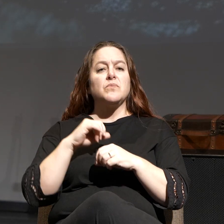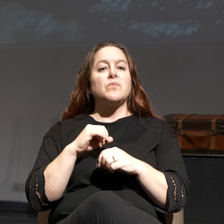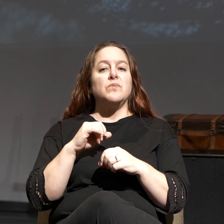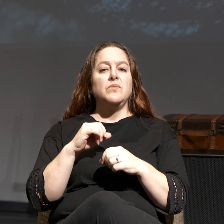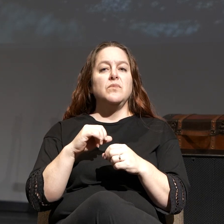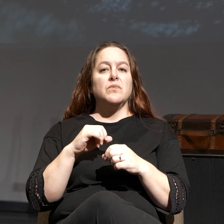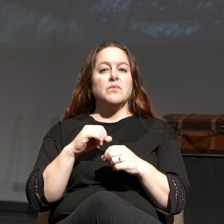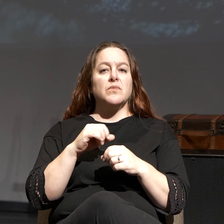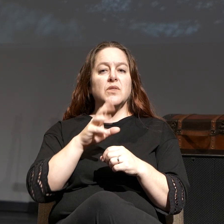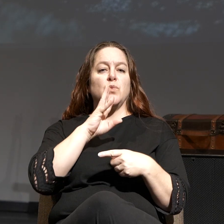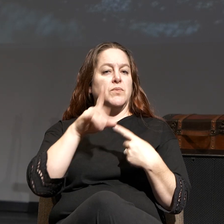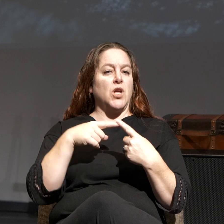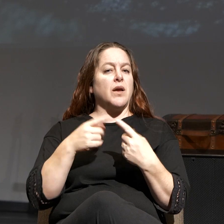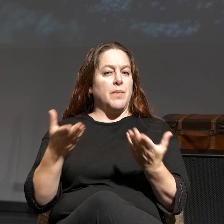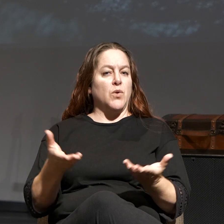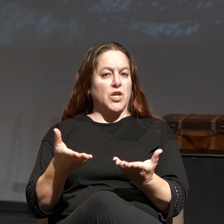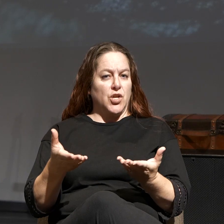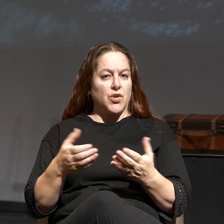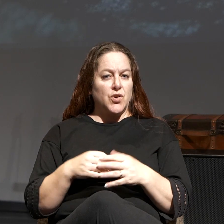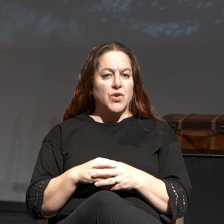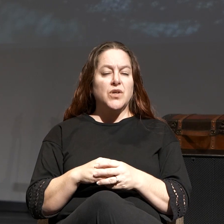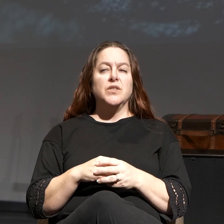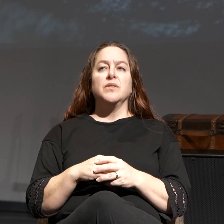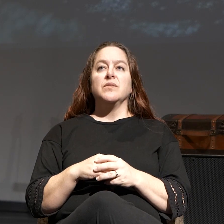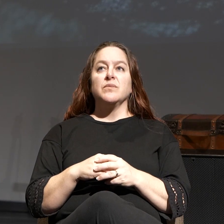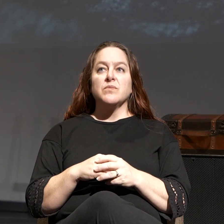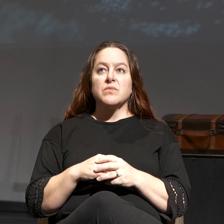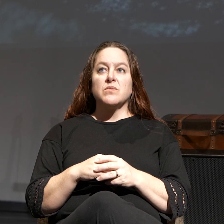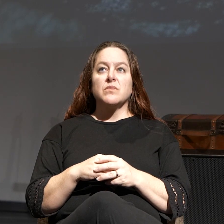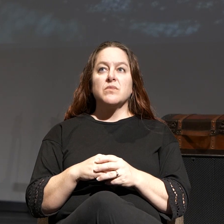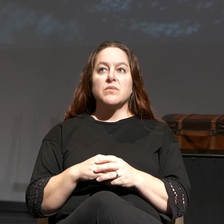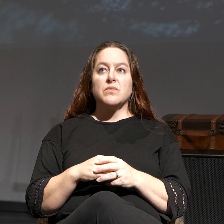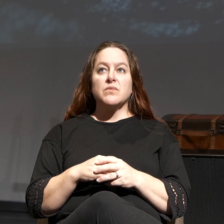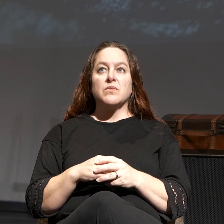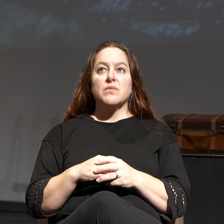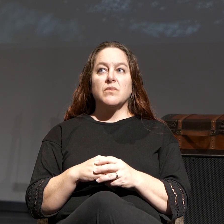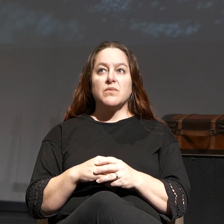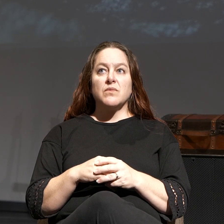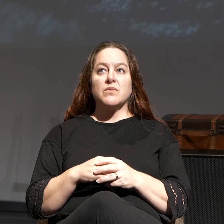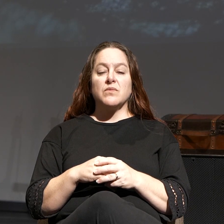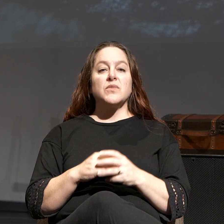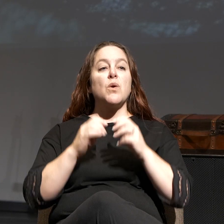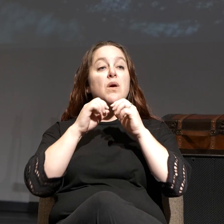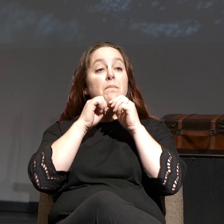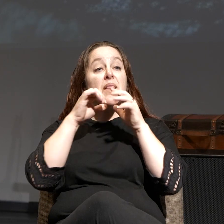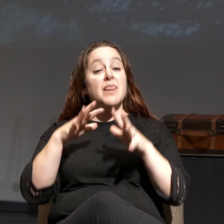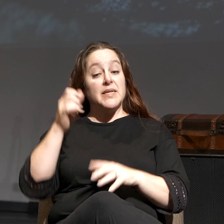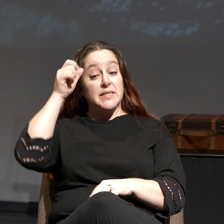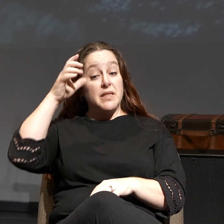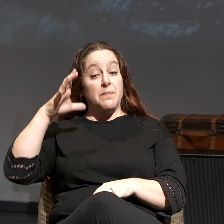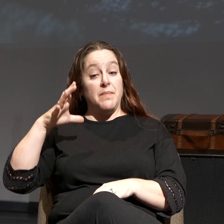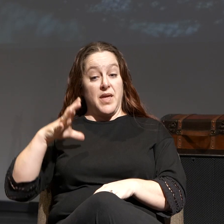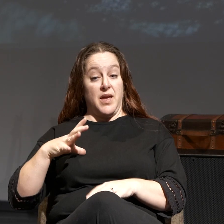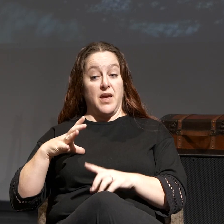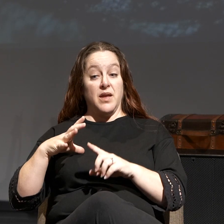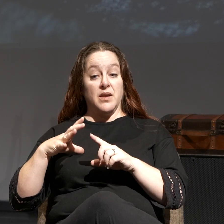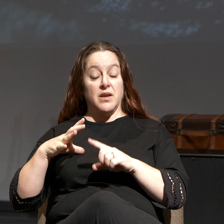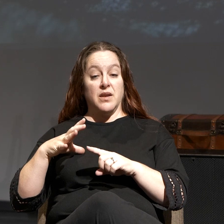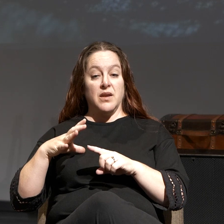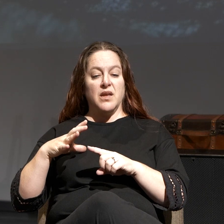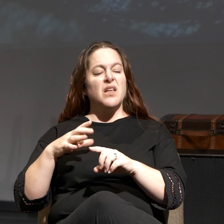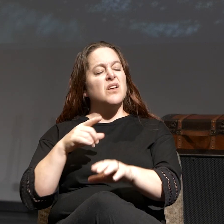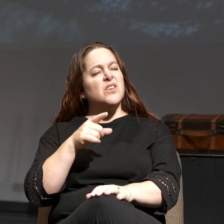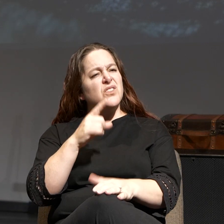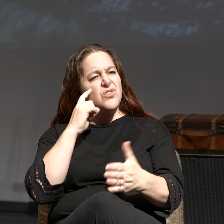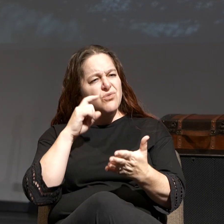what He says here, so He talks about blessed is the man who does not… Did